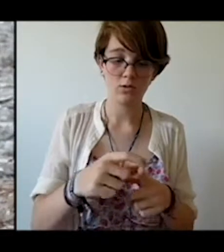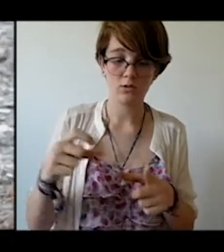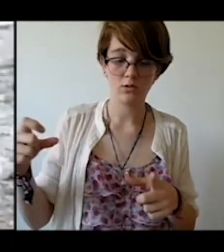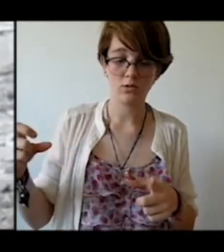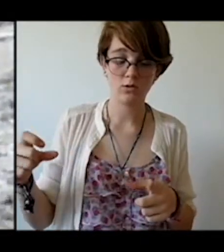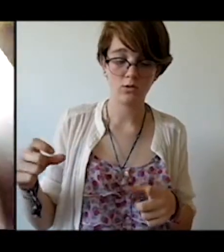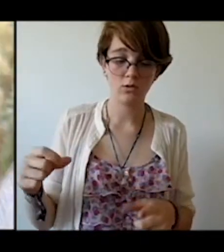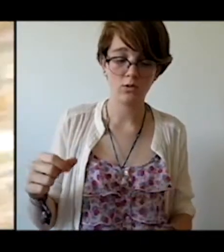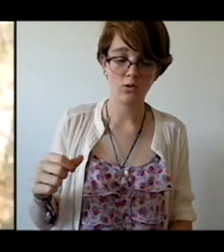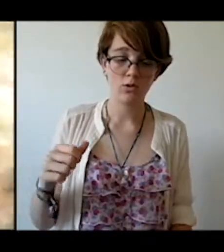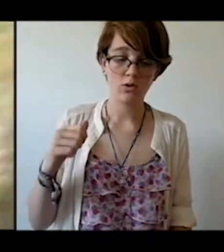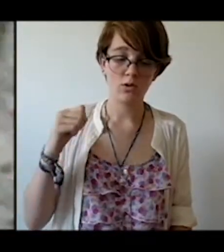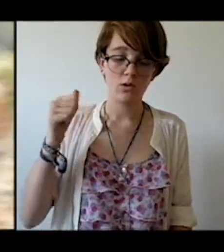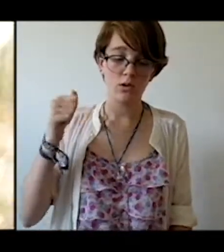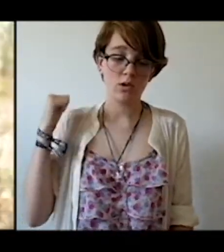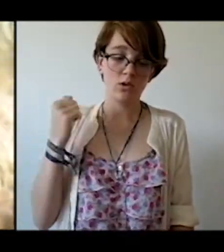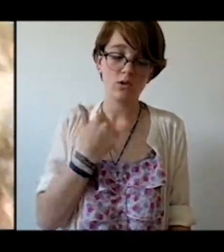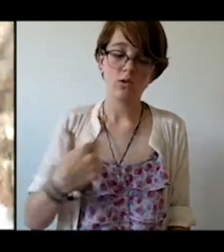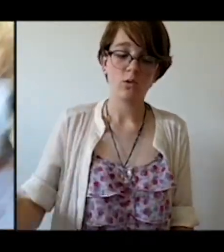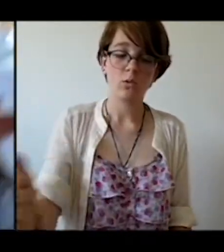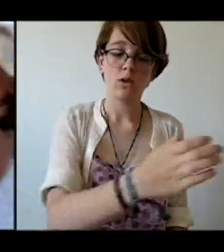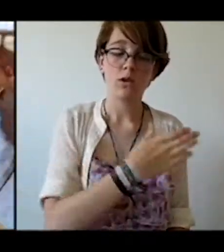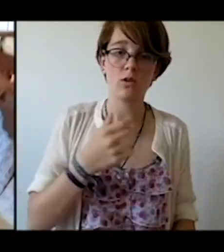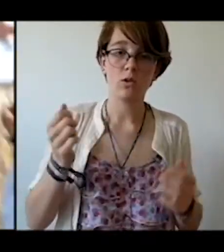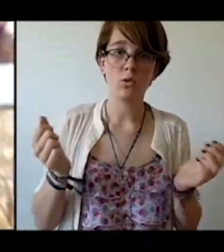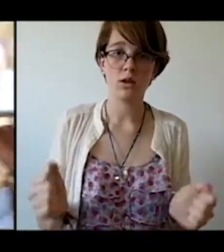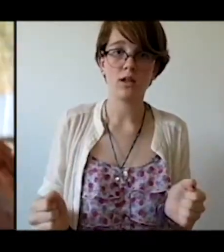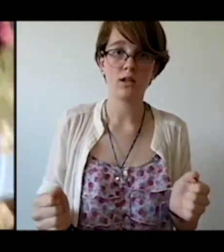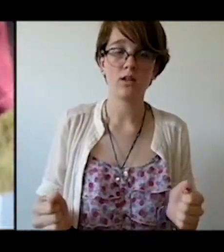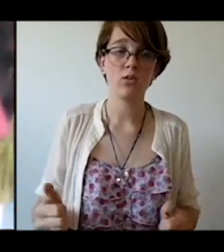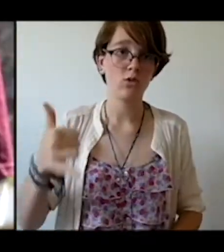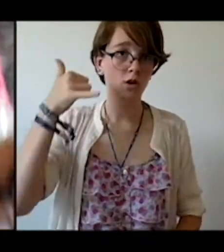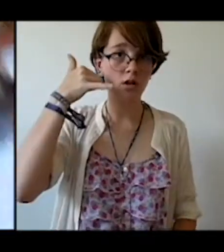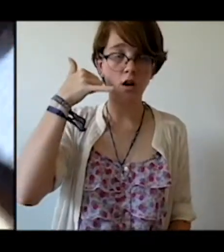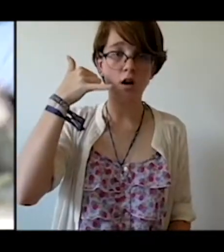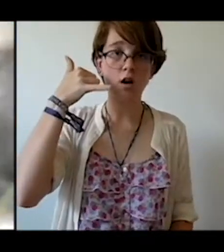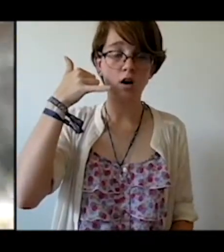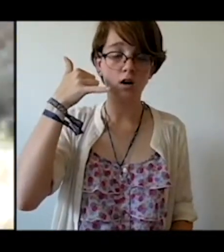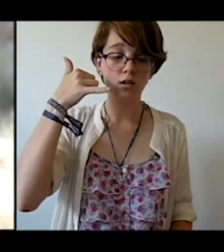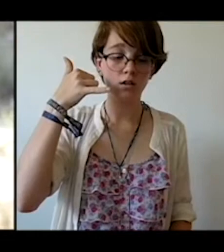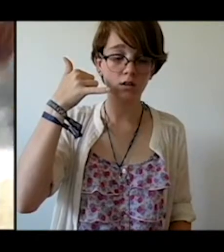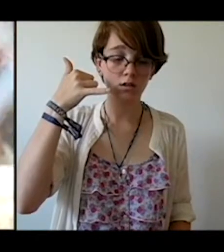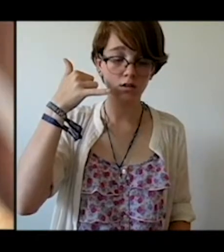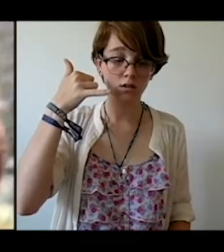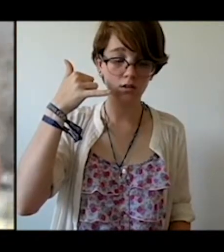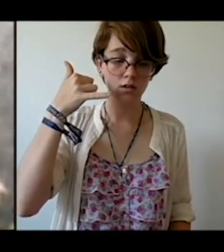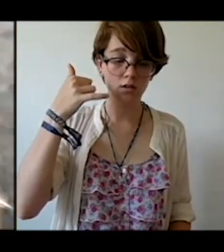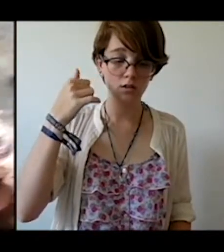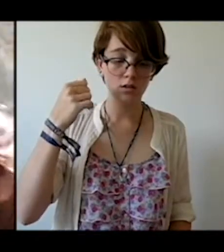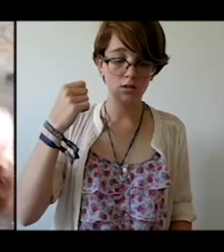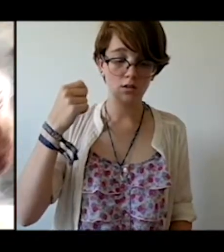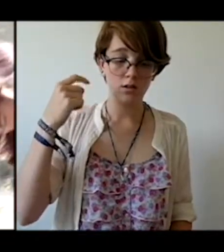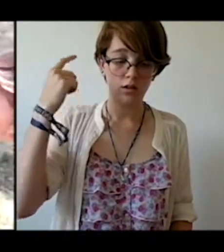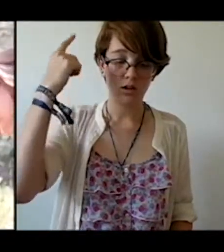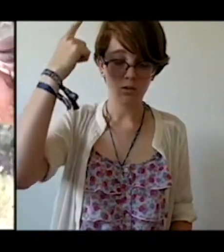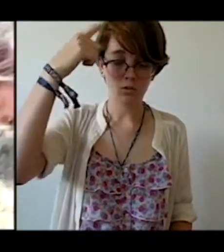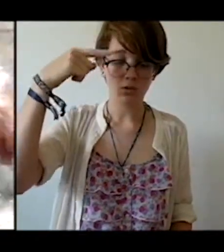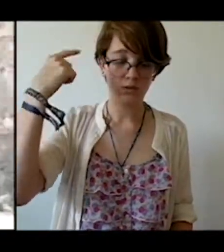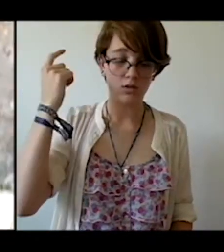do So we all waited for the call And wondered